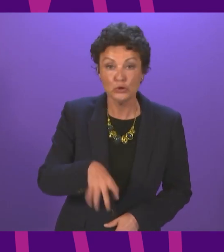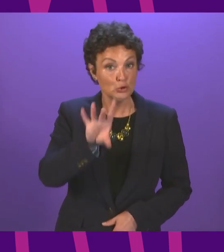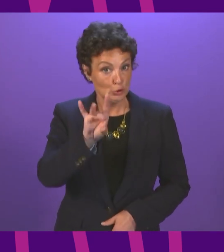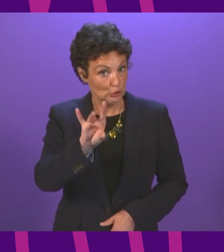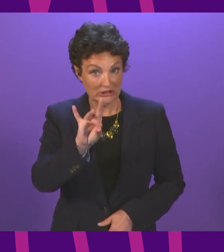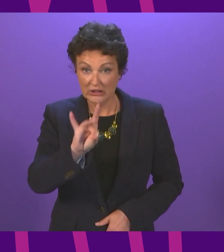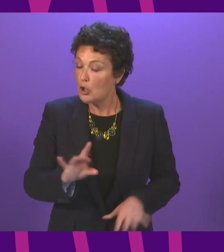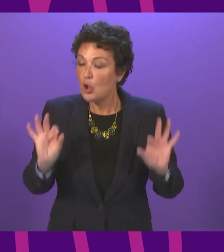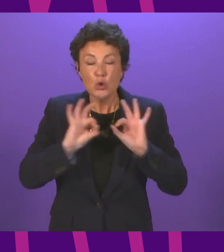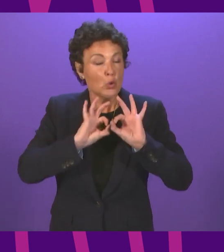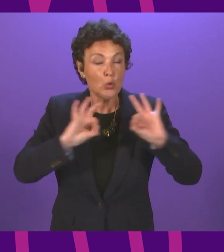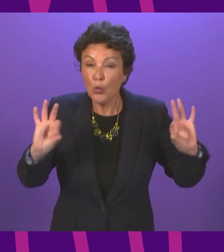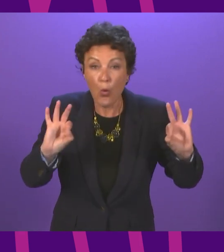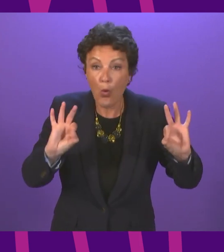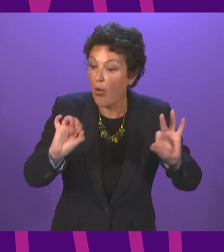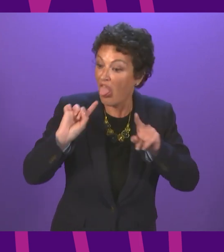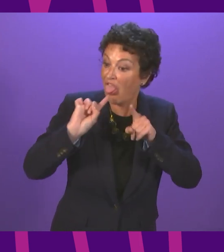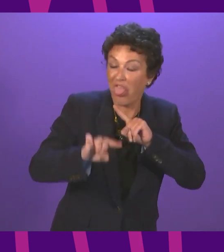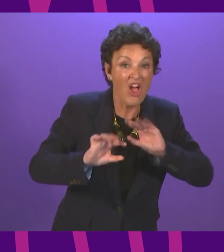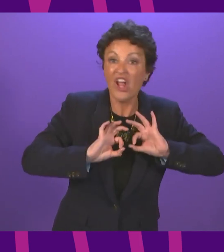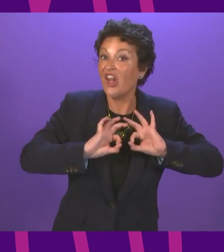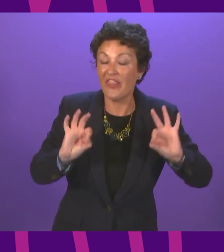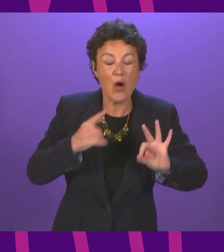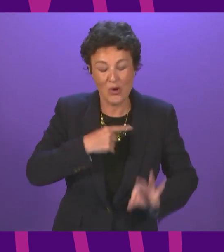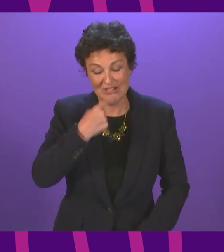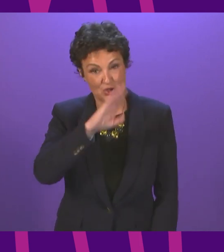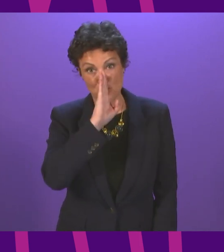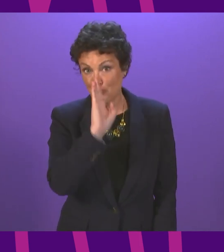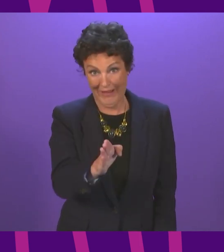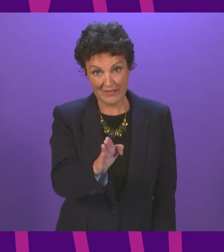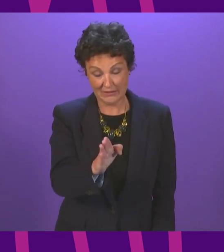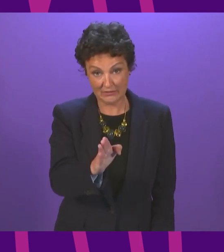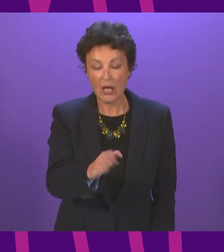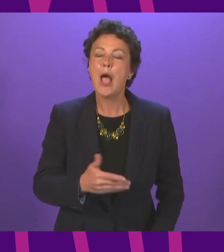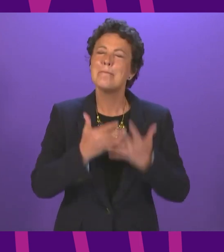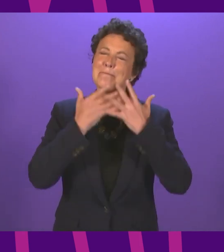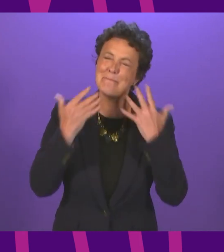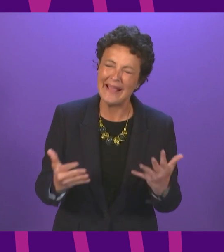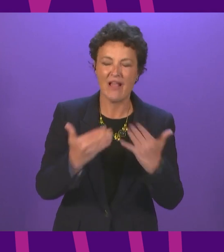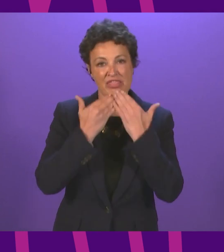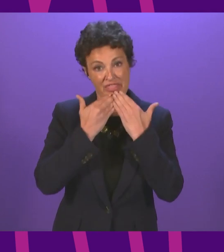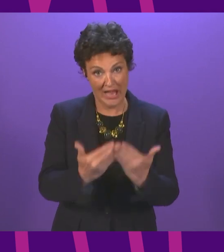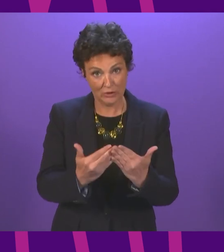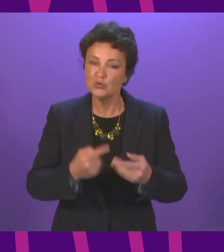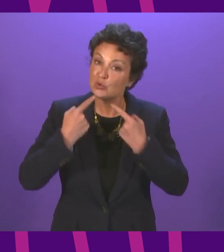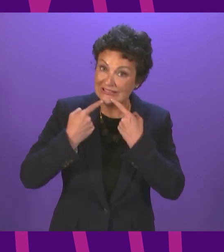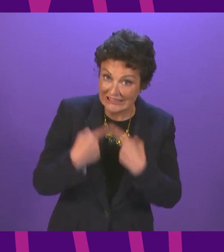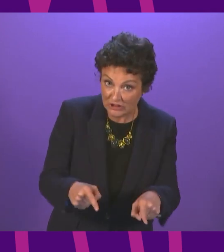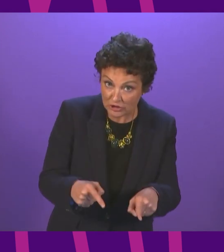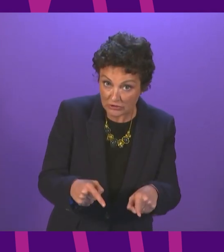with no equivocation, with no snark attached to it. Can I just say straightforwardly a big thank you to teachers,